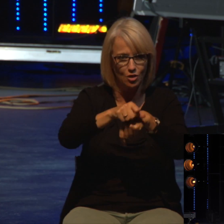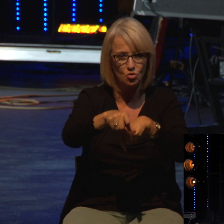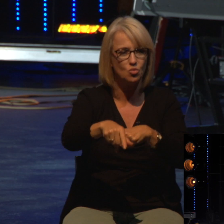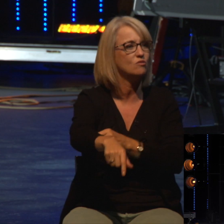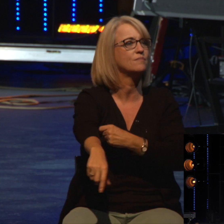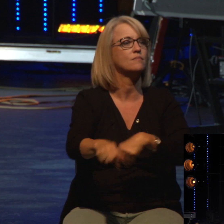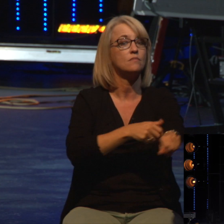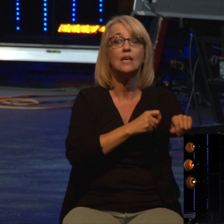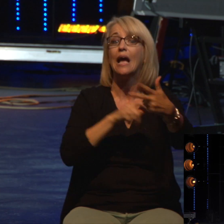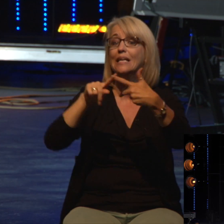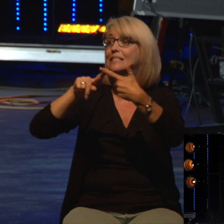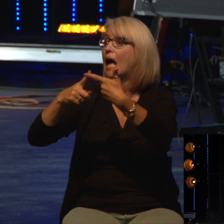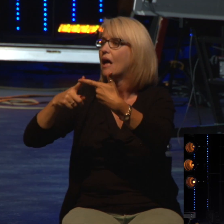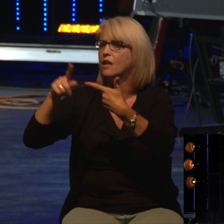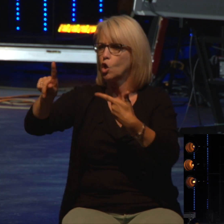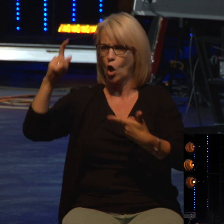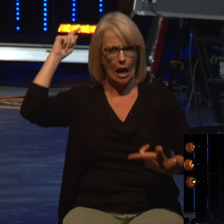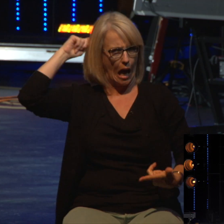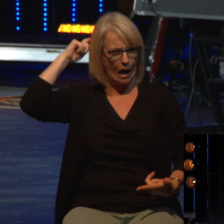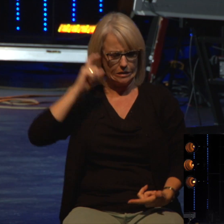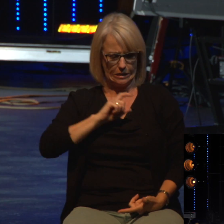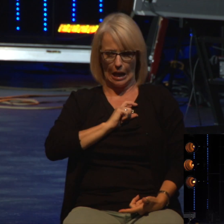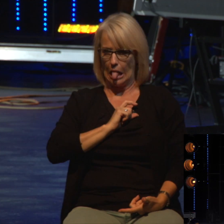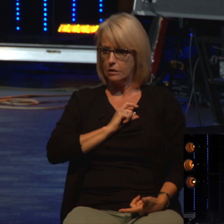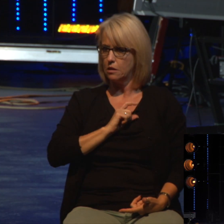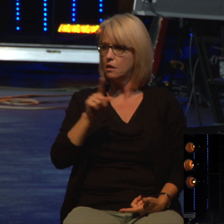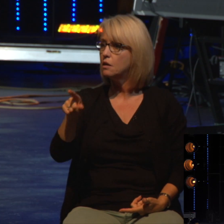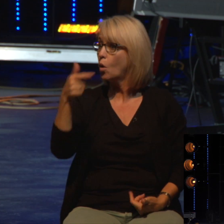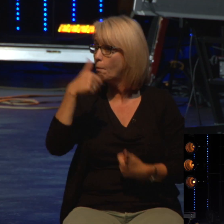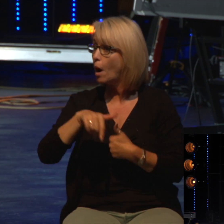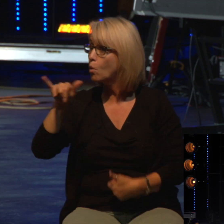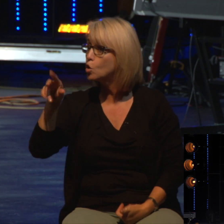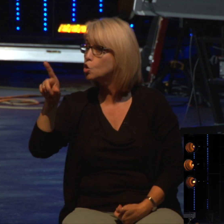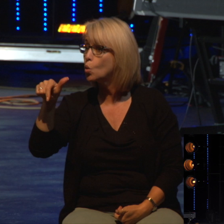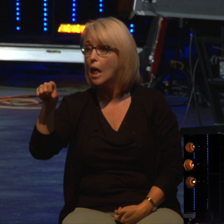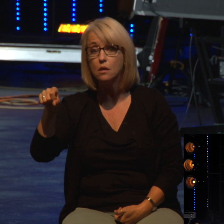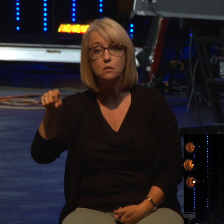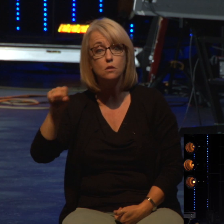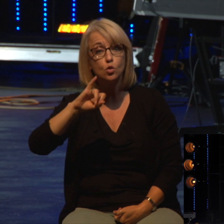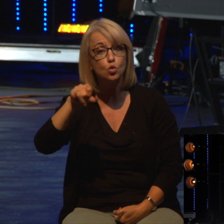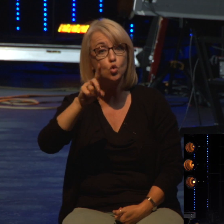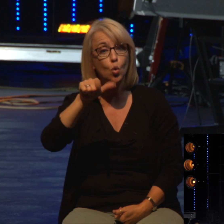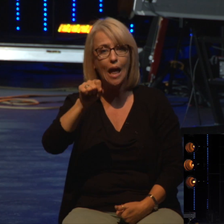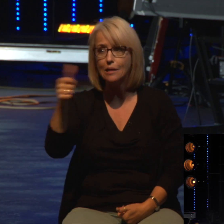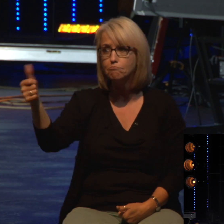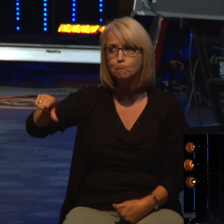Sometimes very quickly. For Judas, after betraying Jesus, within a day or so, he threw the